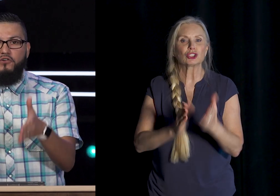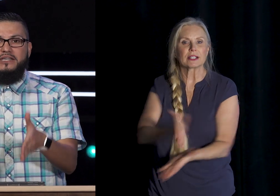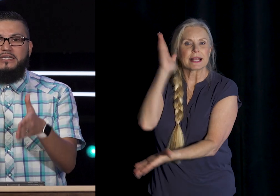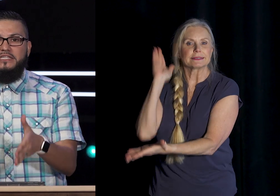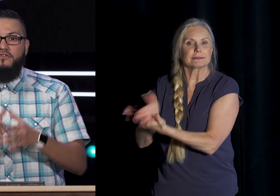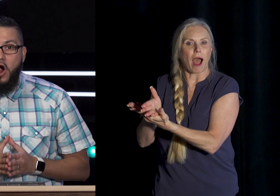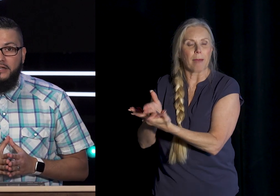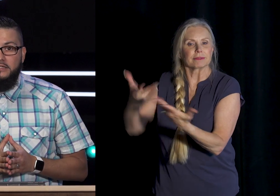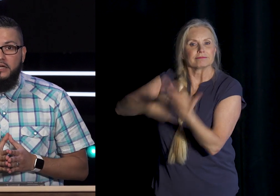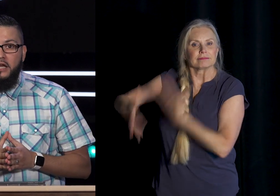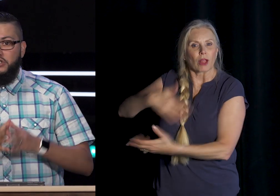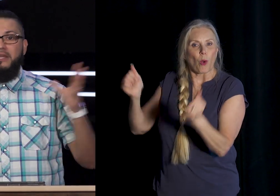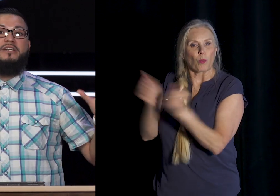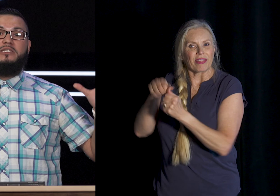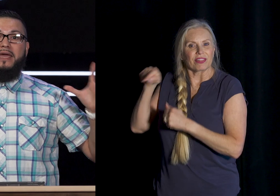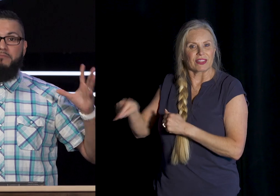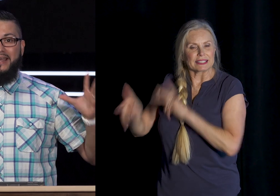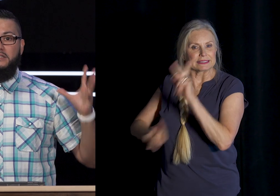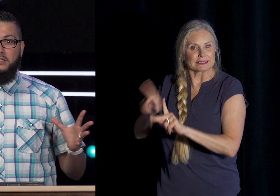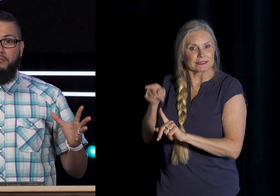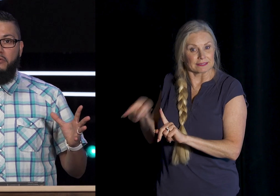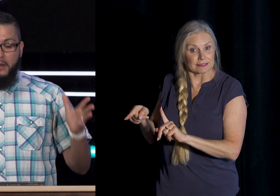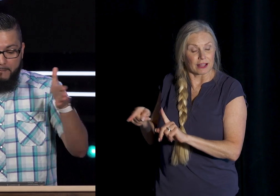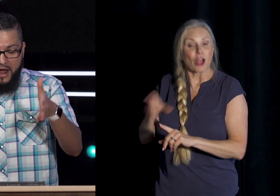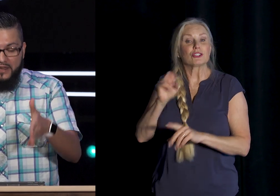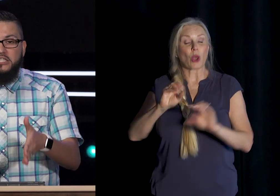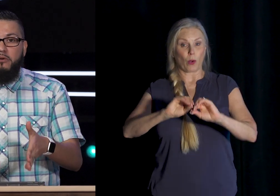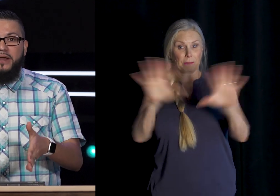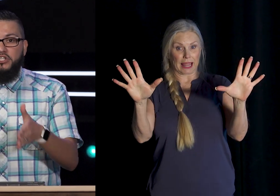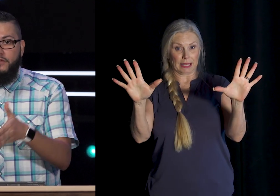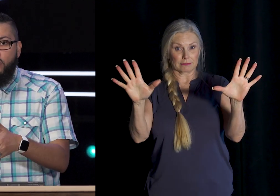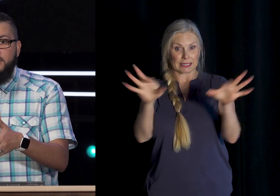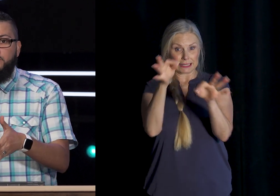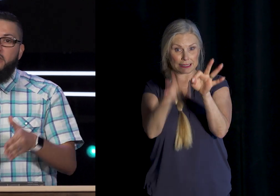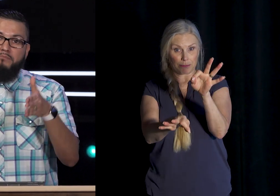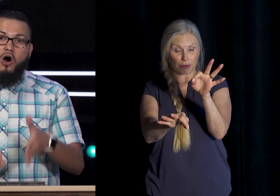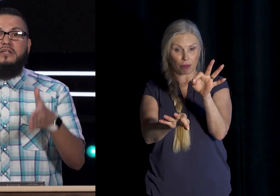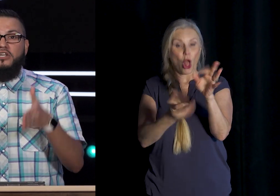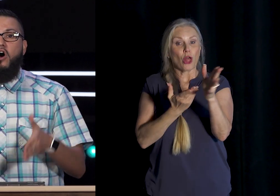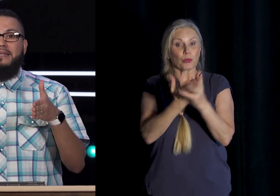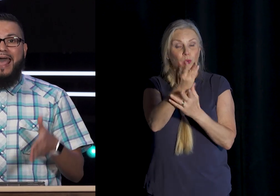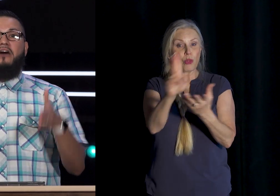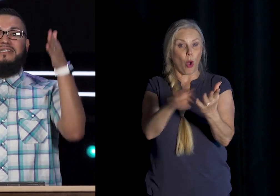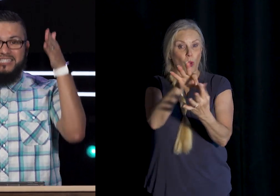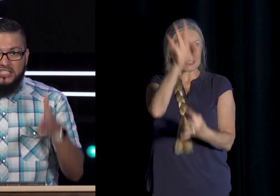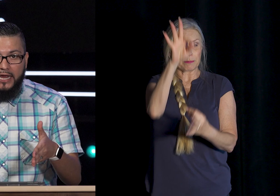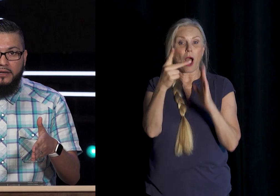Fruitless Deeds Of darkness So let me Just make It plain And simple By the Inspiration Of the Holy Spirit Paul is Calling out Sin